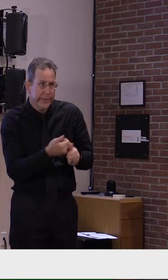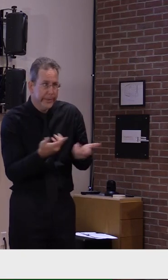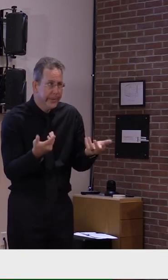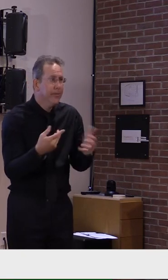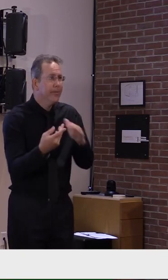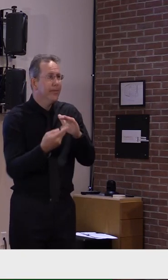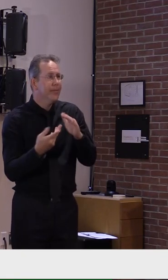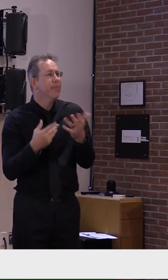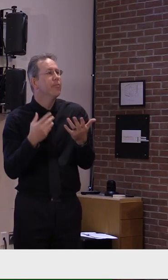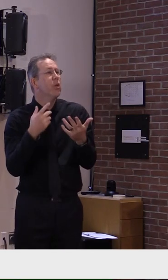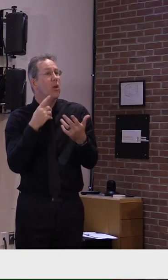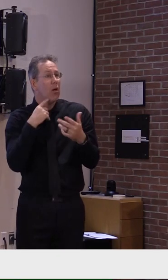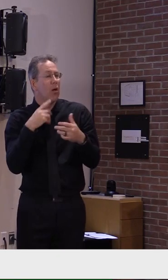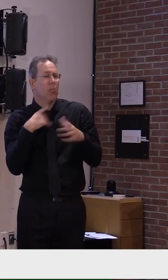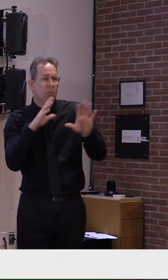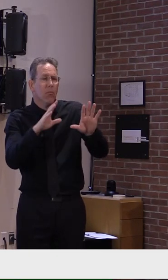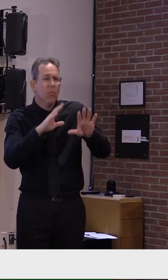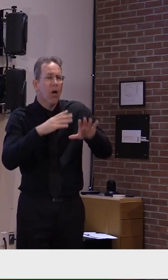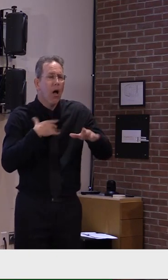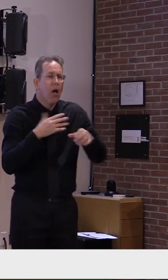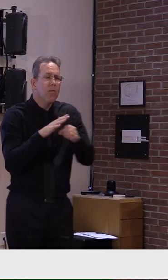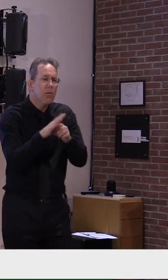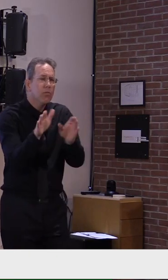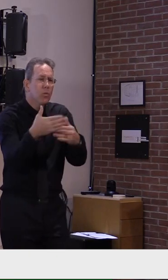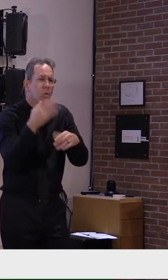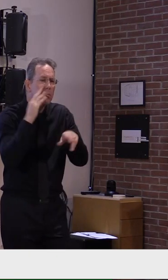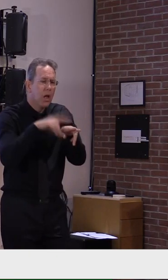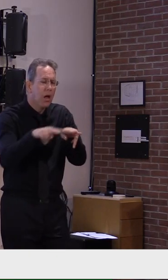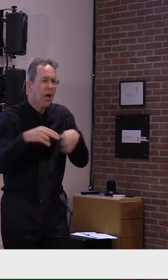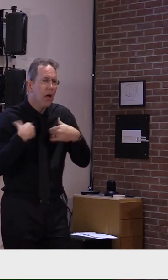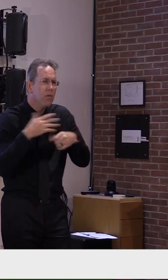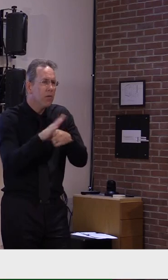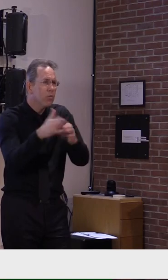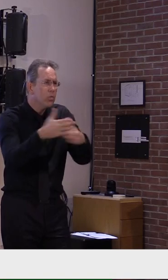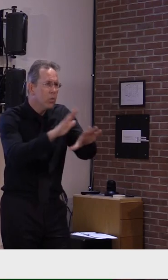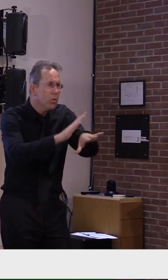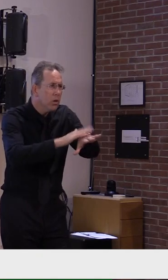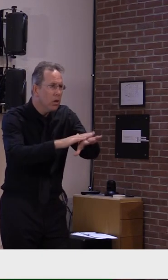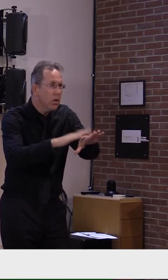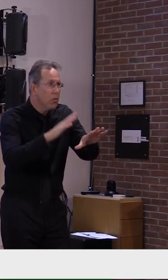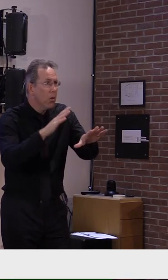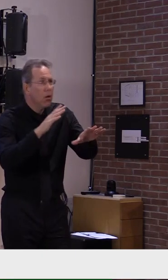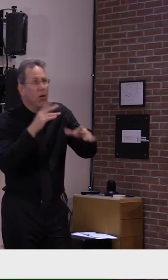Vermonters' behavior will end up determining whether any of these come to reality or not.